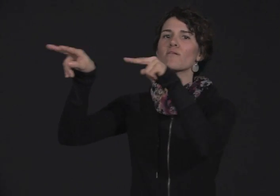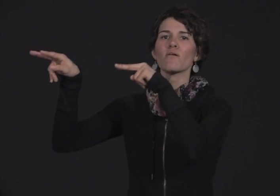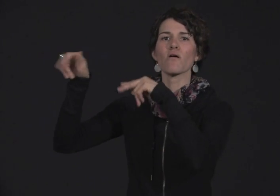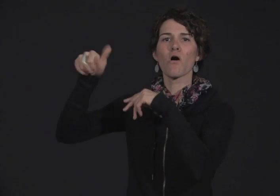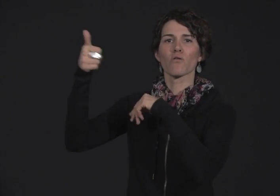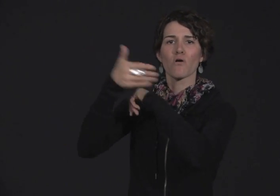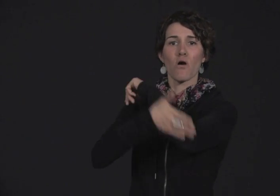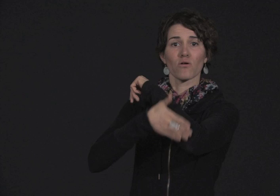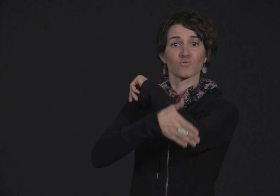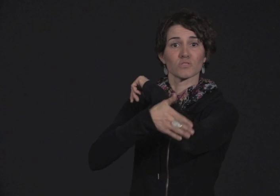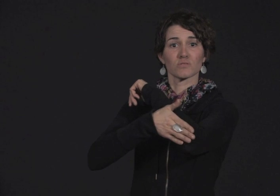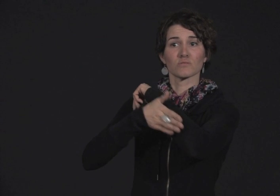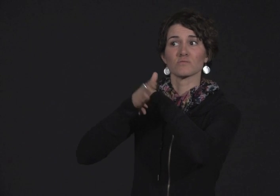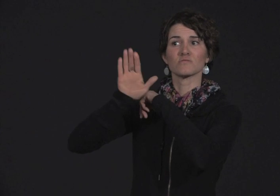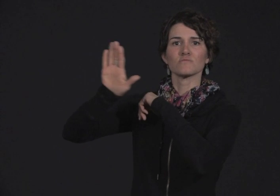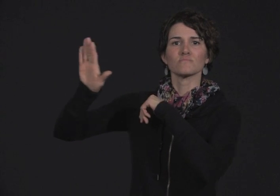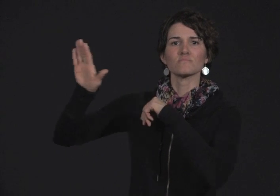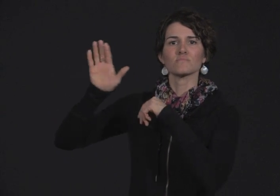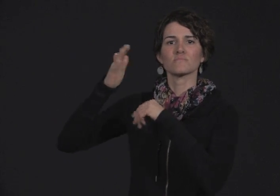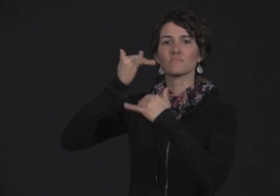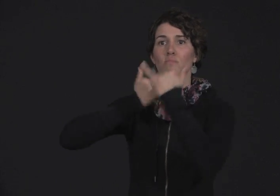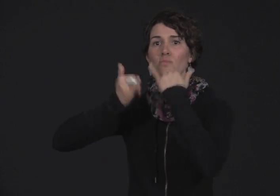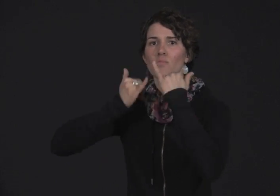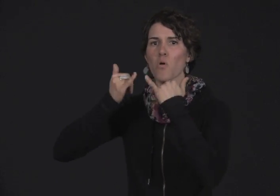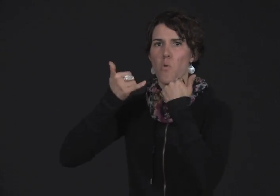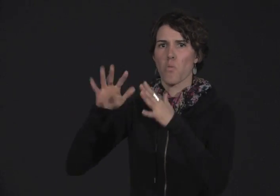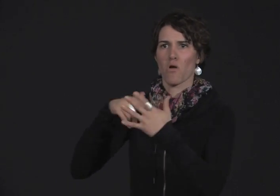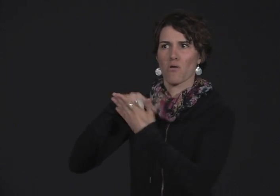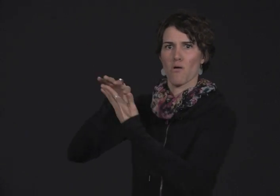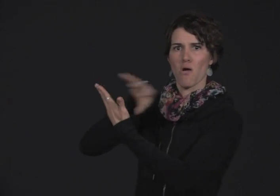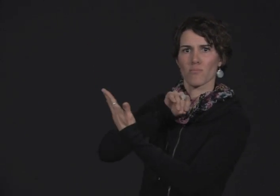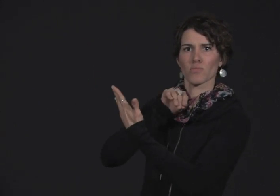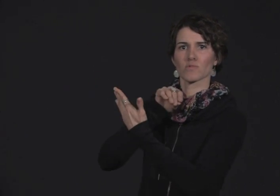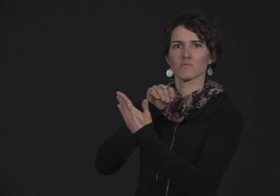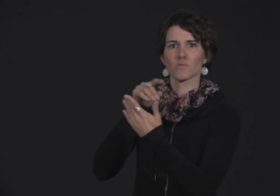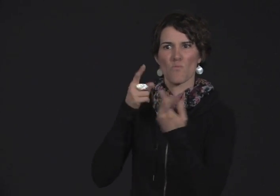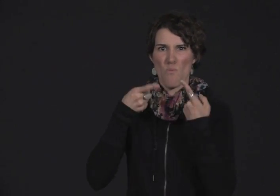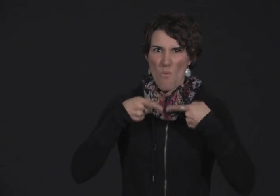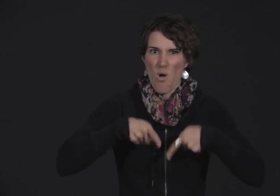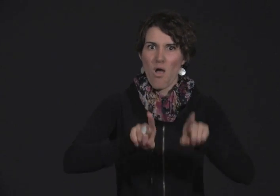And we also want to look at what's been happening in other VRS provider countries